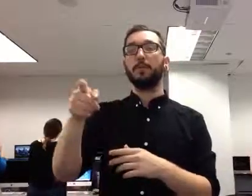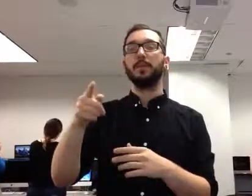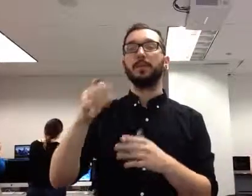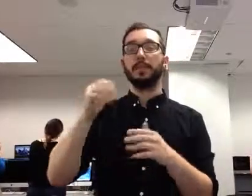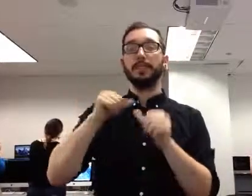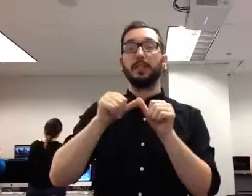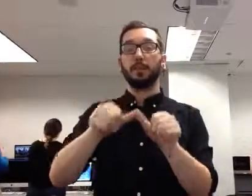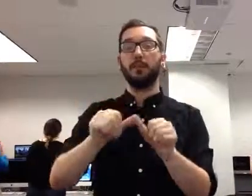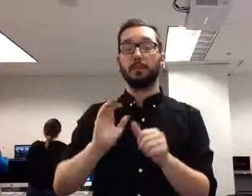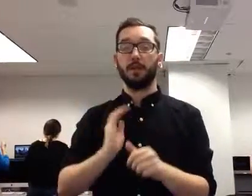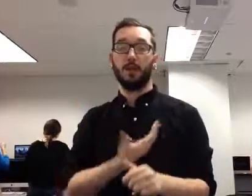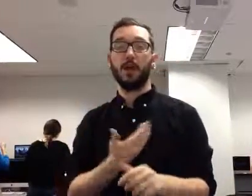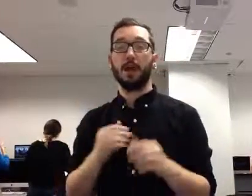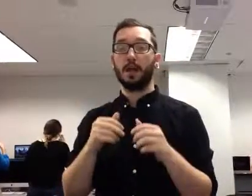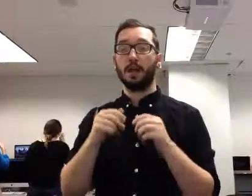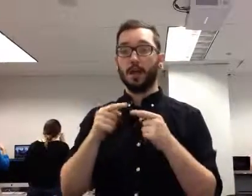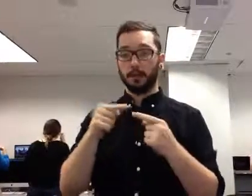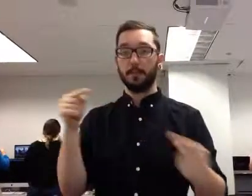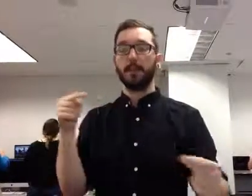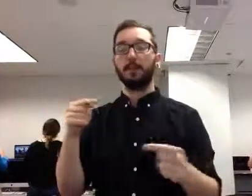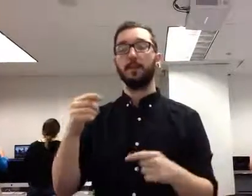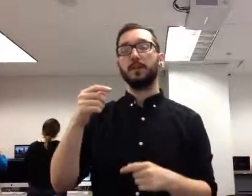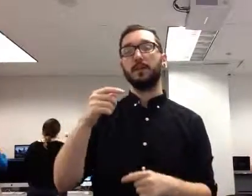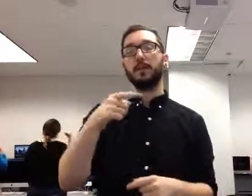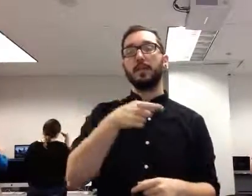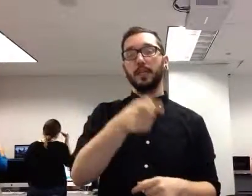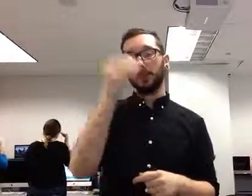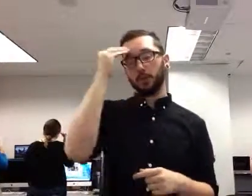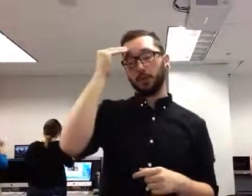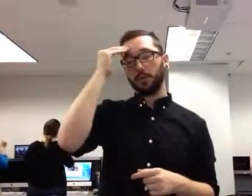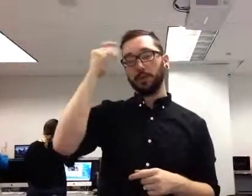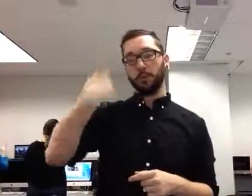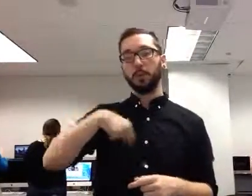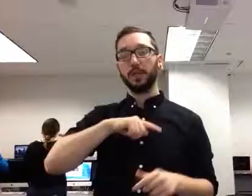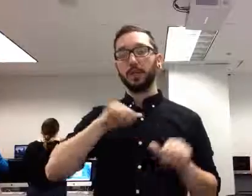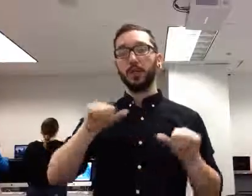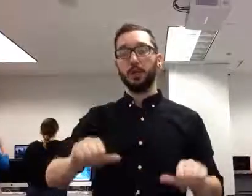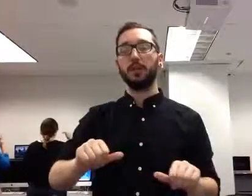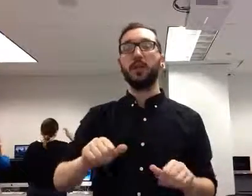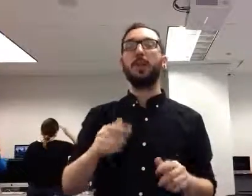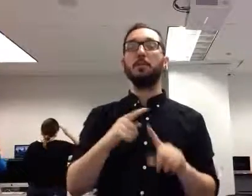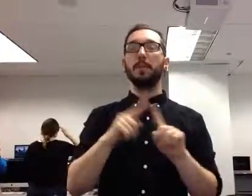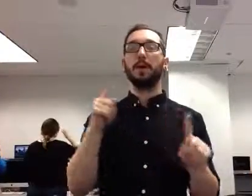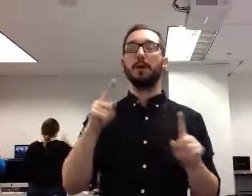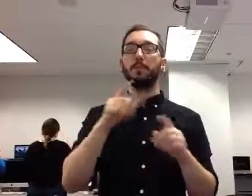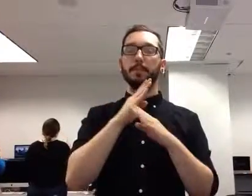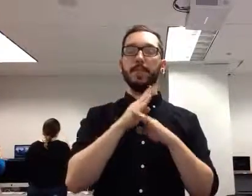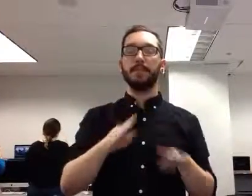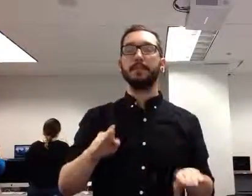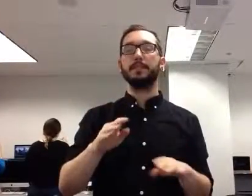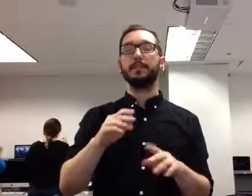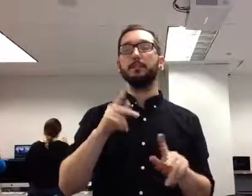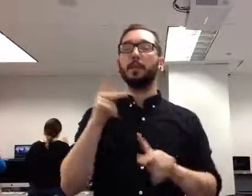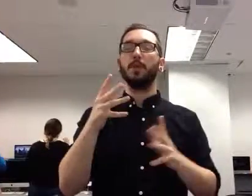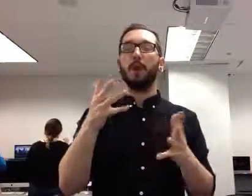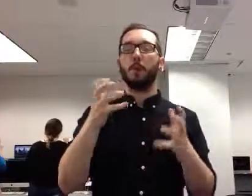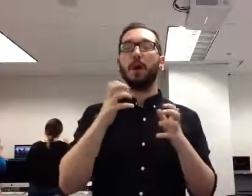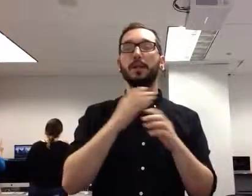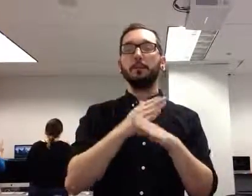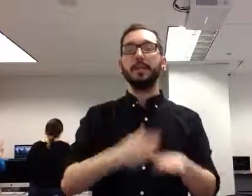marching to Moscow. He knew that he could. Unfortunately, peacemongers like Eisenhower and people like that wanted to get out and get our boys home and start building